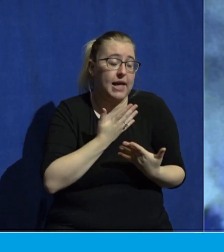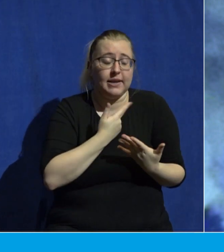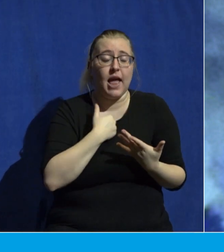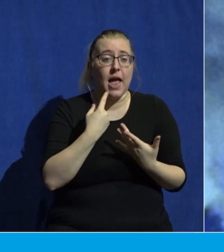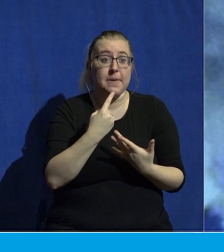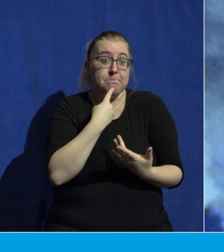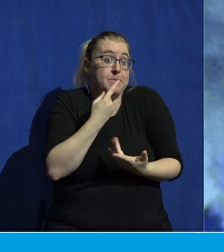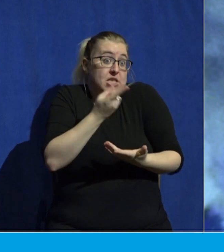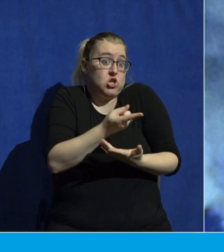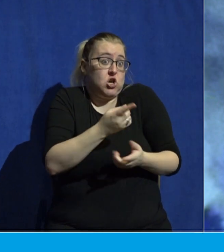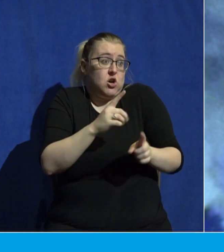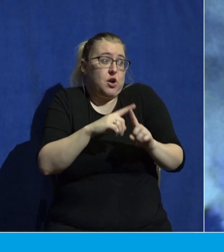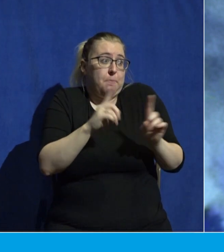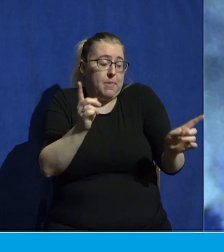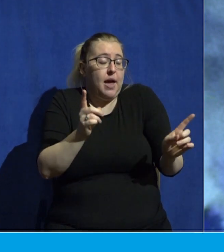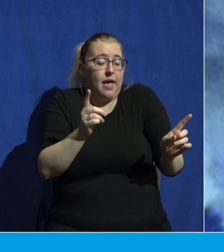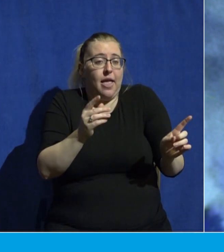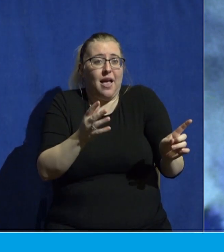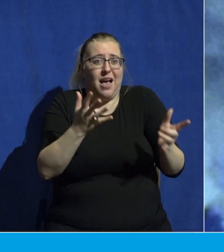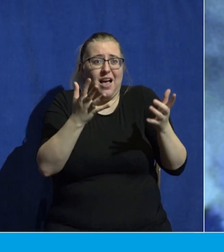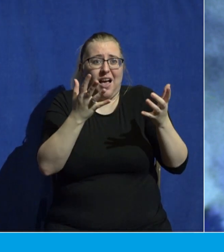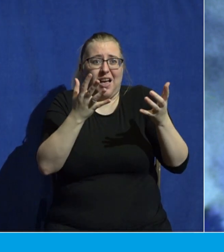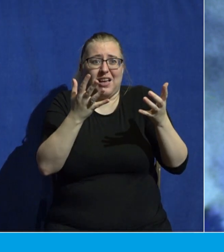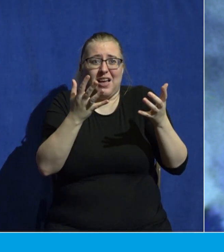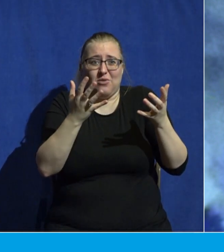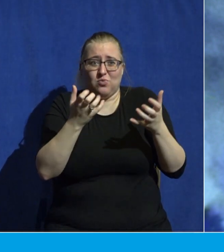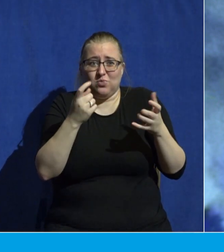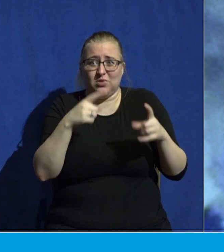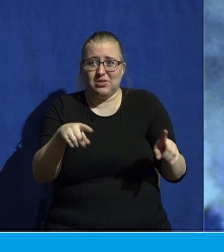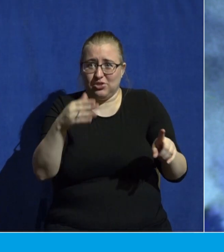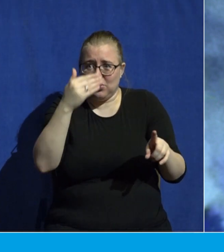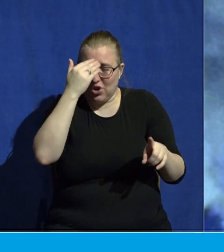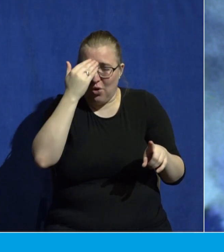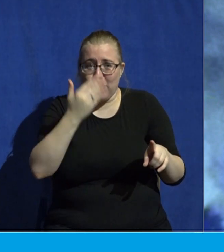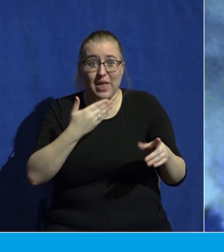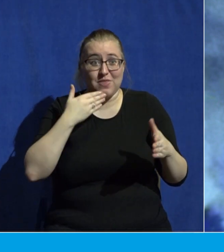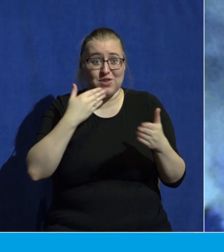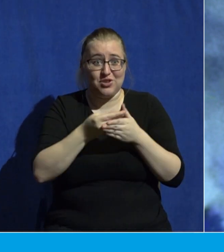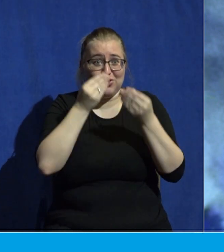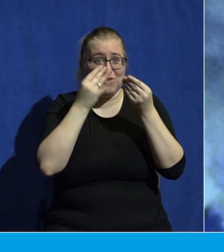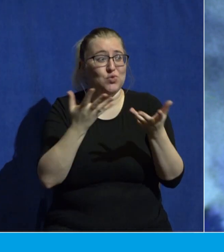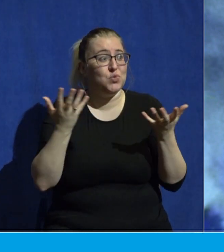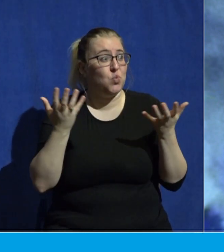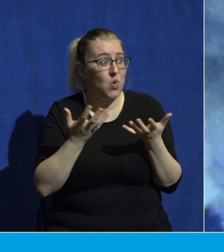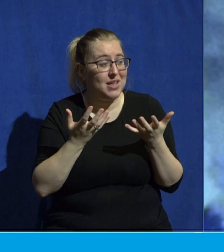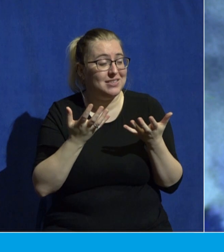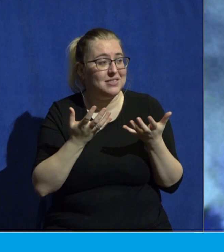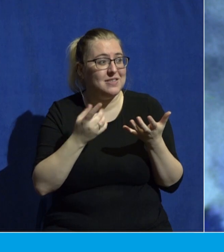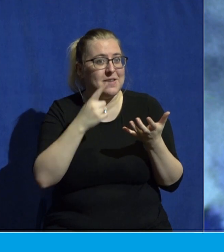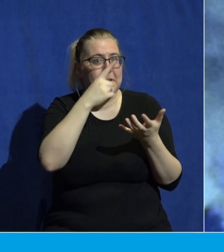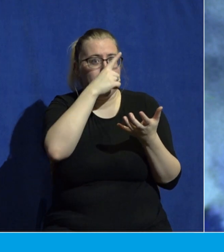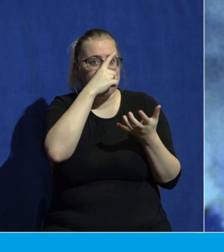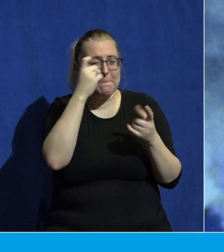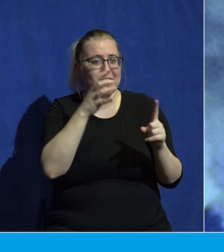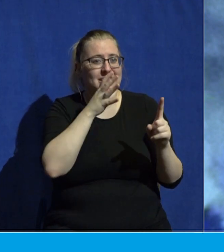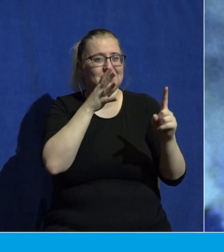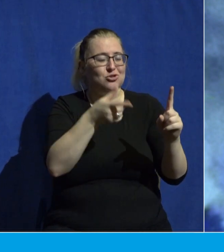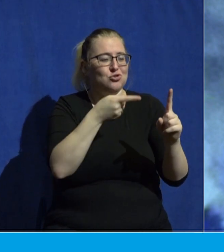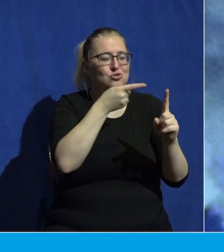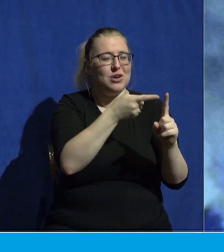you to know the good news of Jesus. The best news is because nani believed in him, she